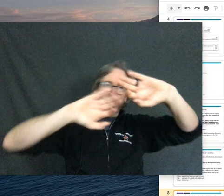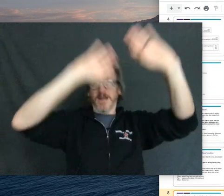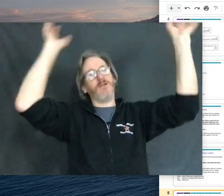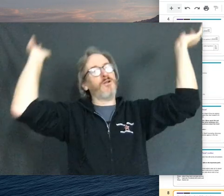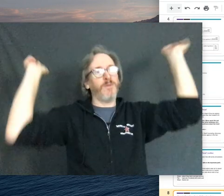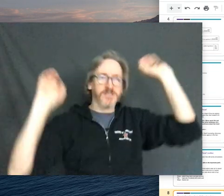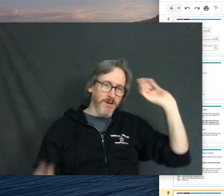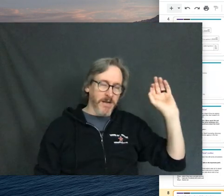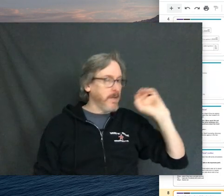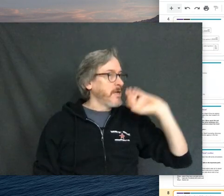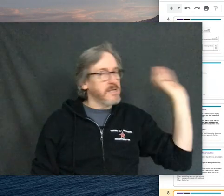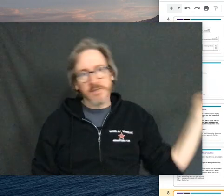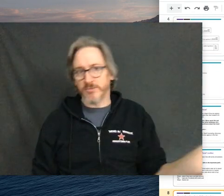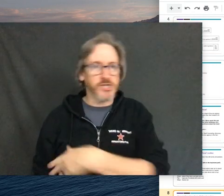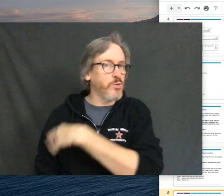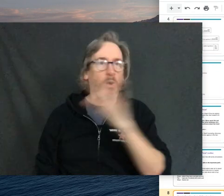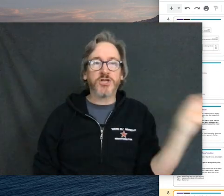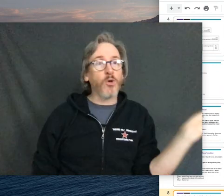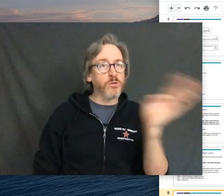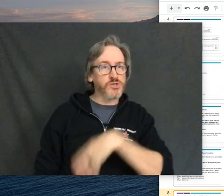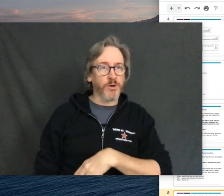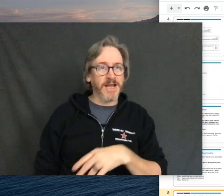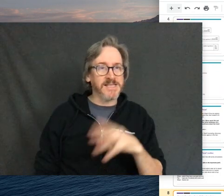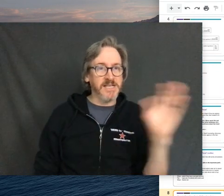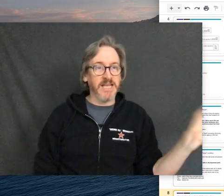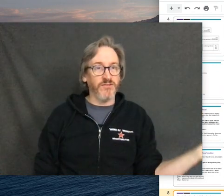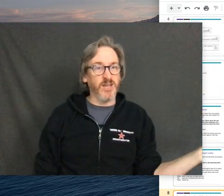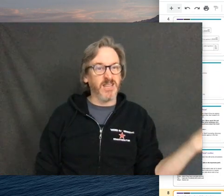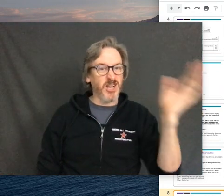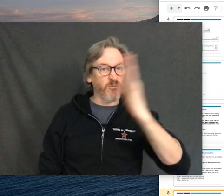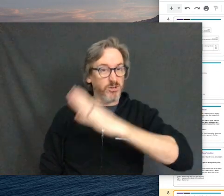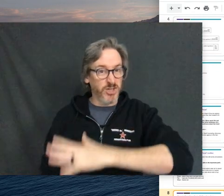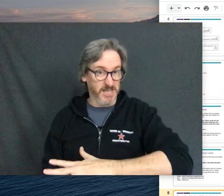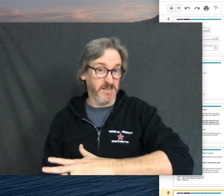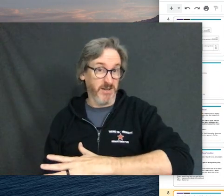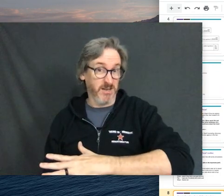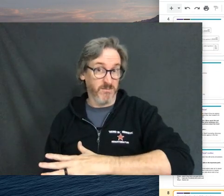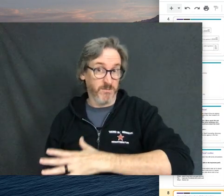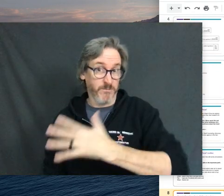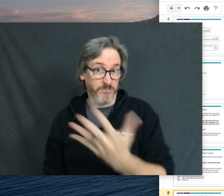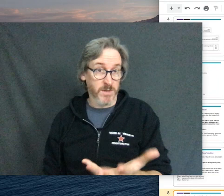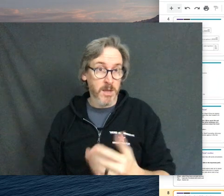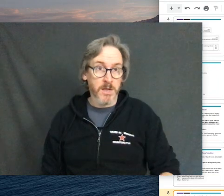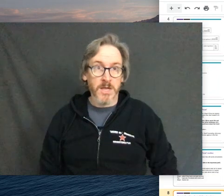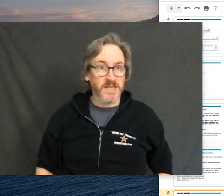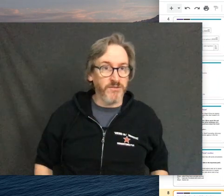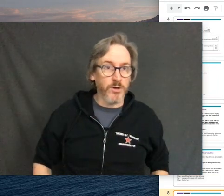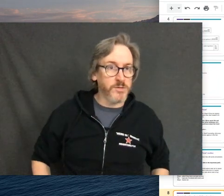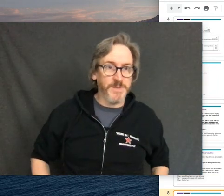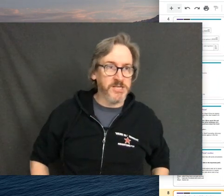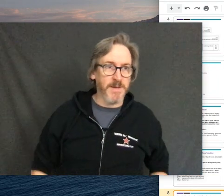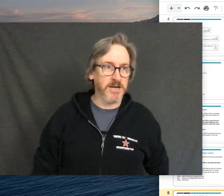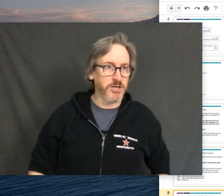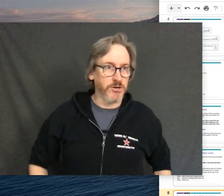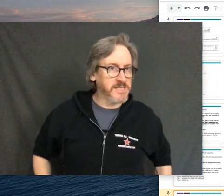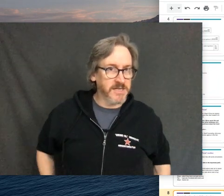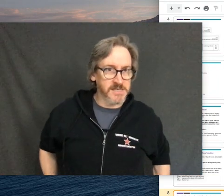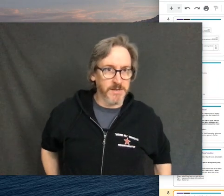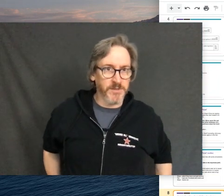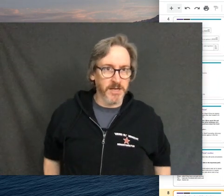I missed a sign. Oh my God, I don't know what's going on. Just watch the whole story and see if you get the general gist of it. If you don't speak